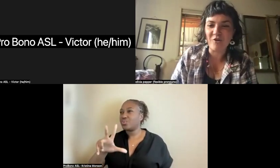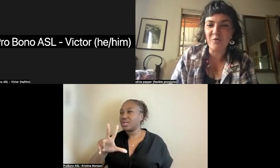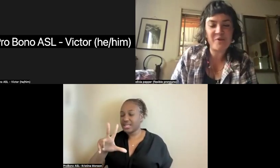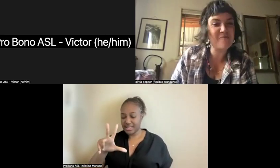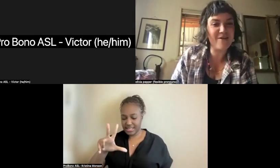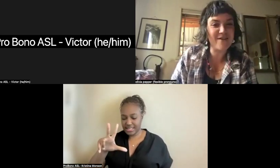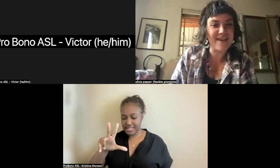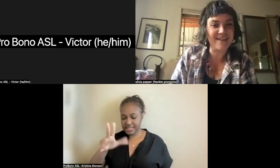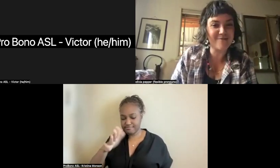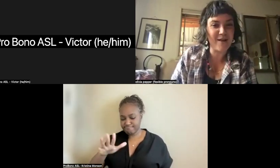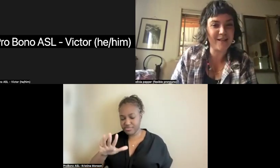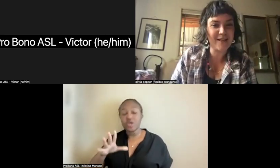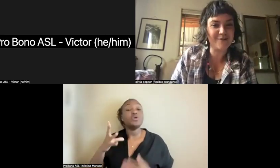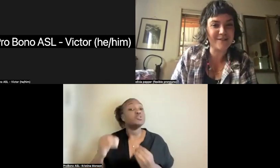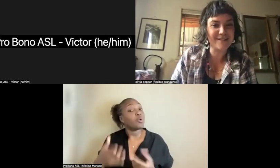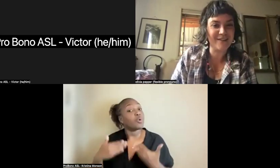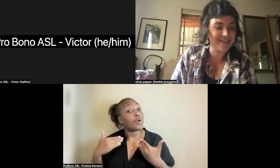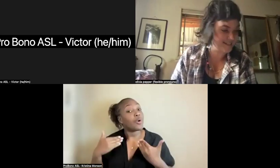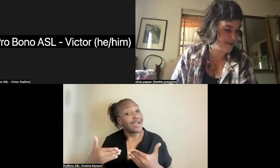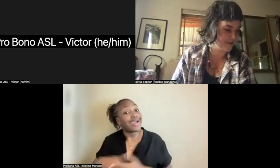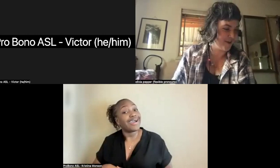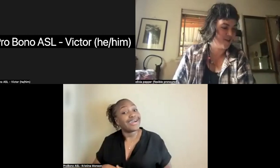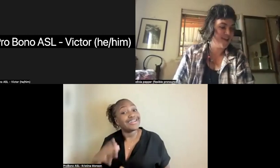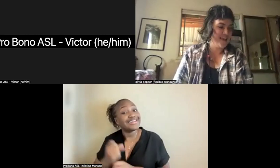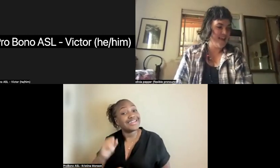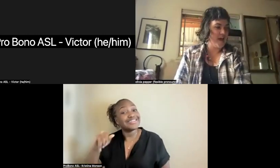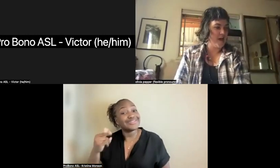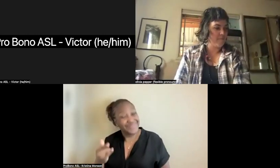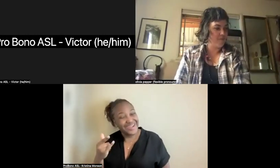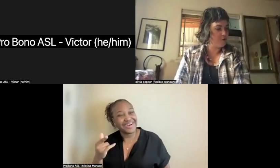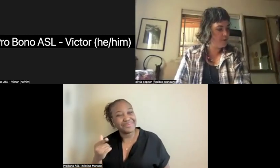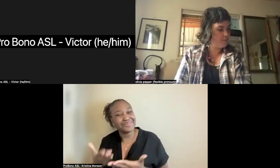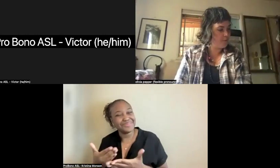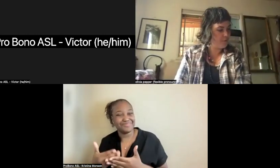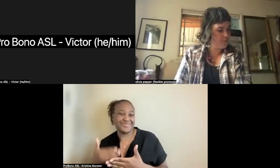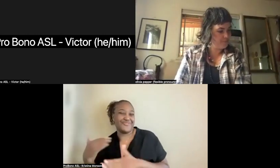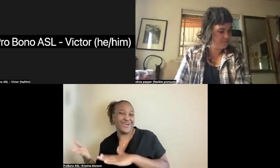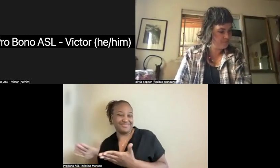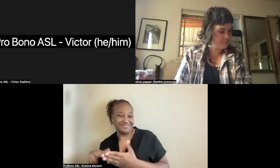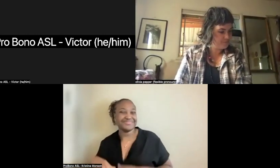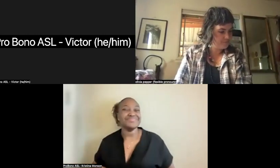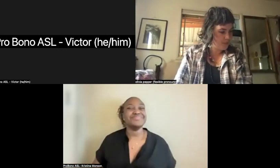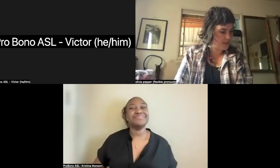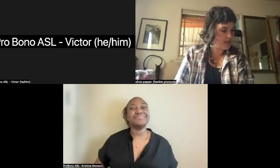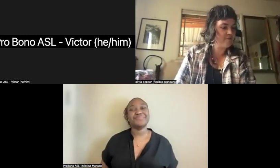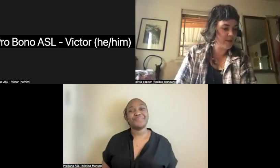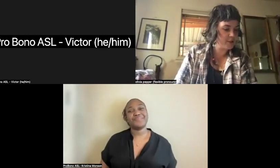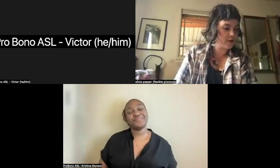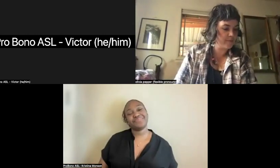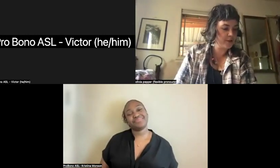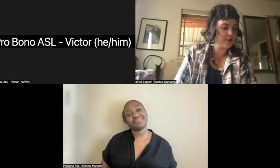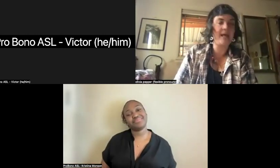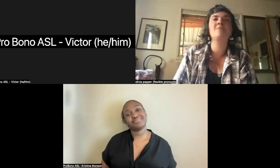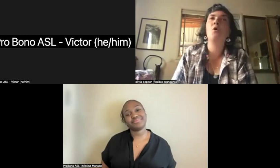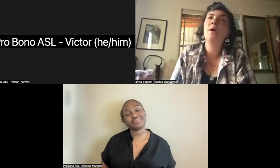So get it while you can while Alejandro is still on this side of the veil. Um, other people, I think I've mentioned